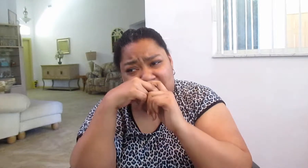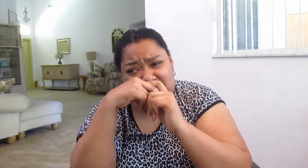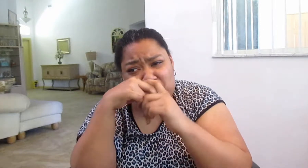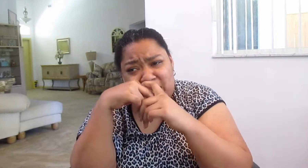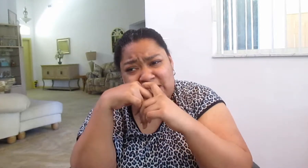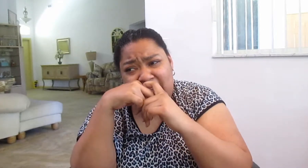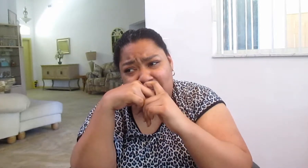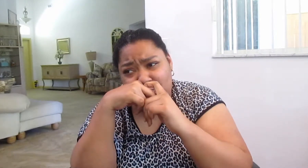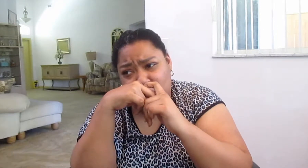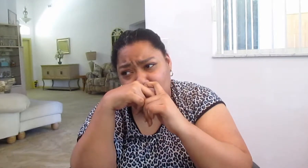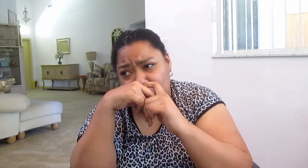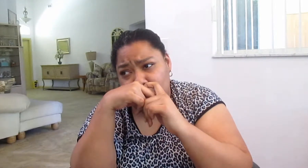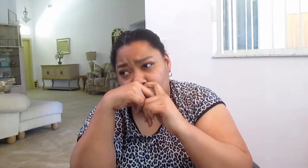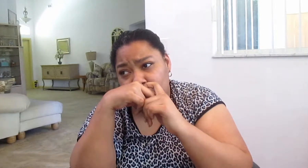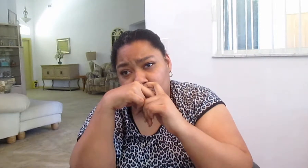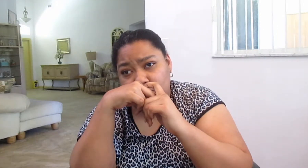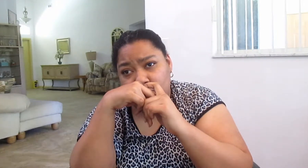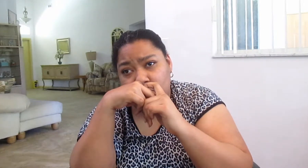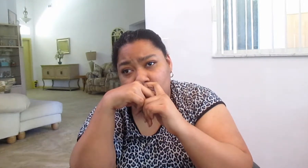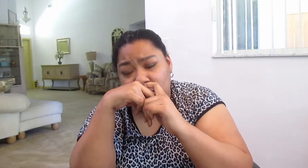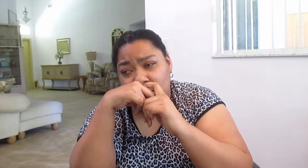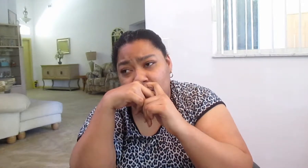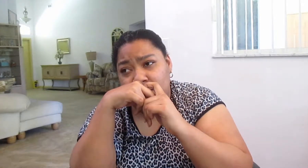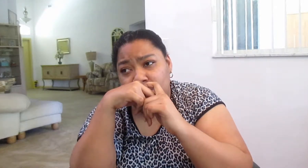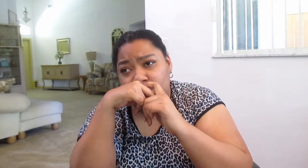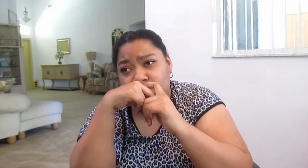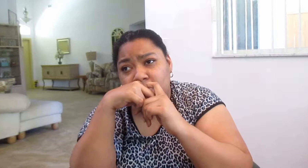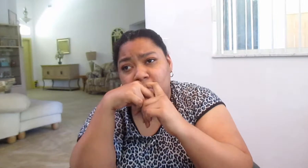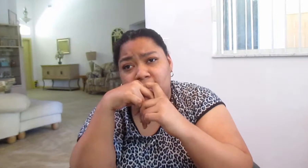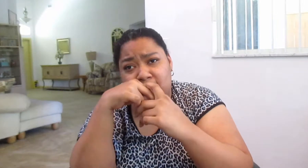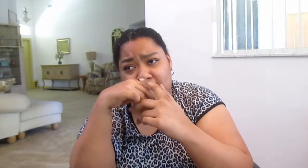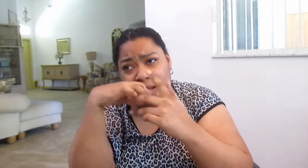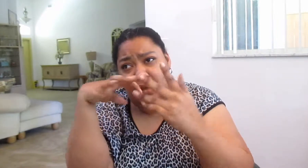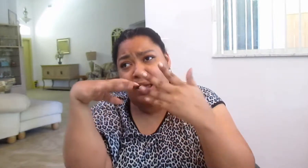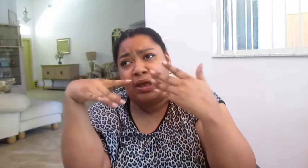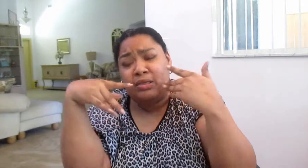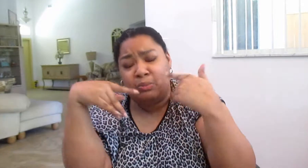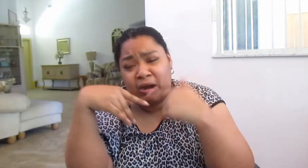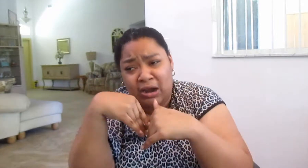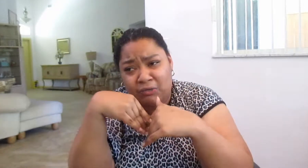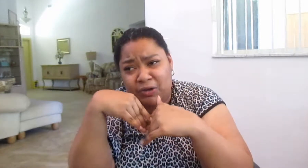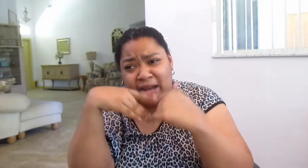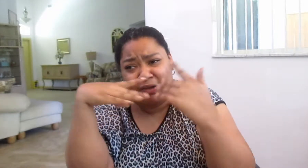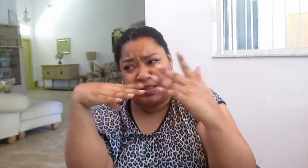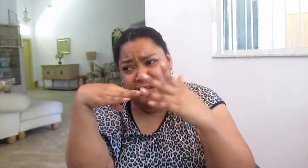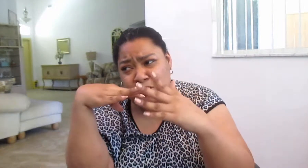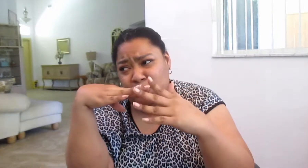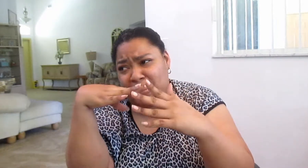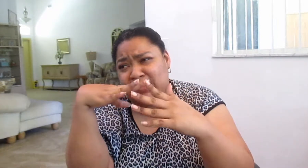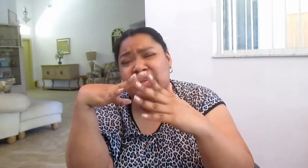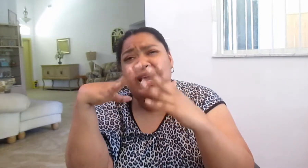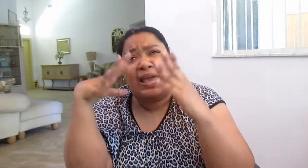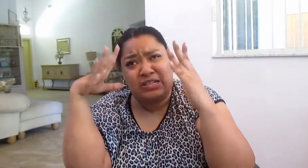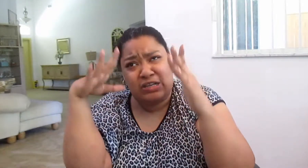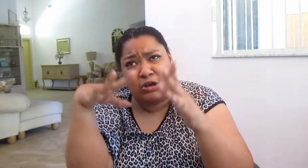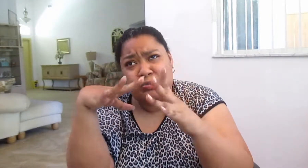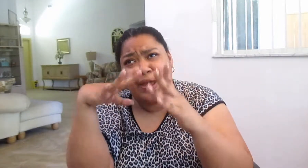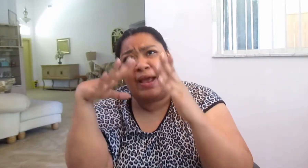six months after the, the, the recovery and everything took place. And she goes back